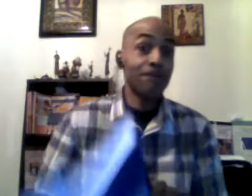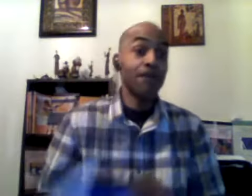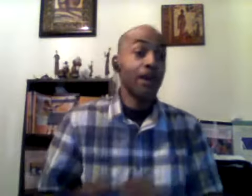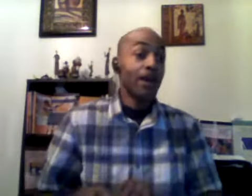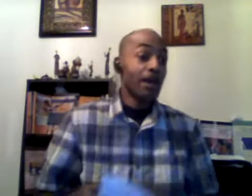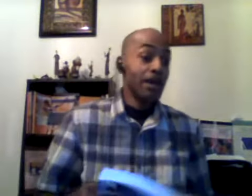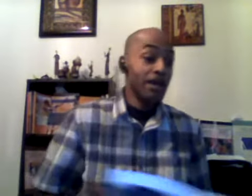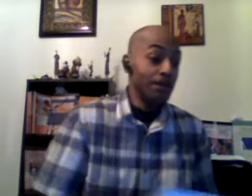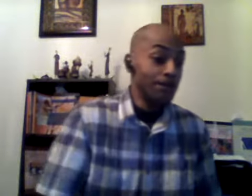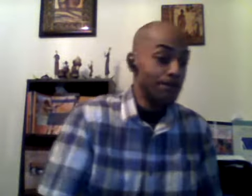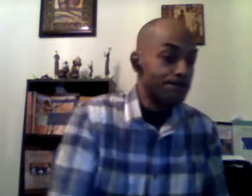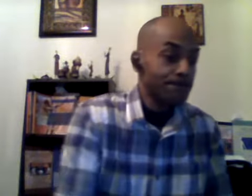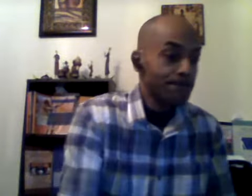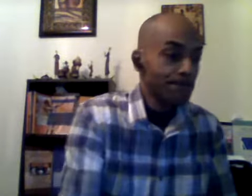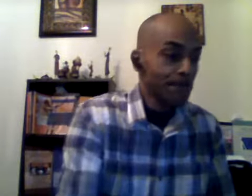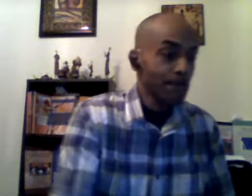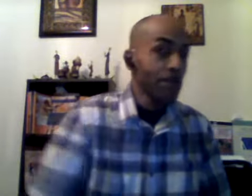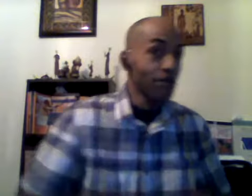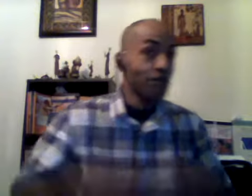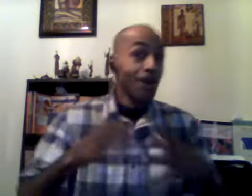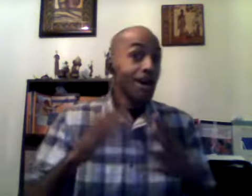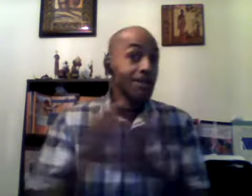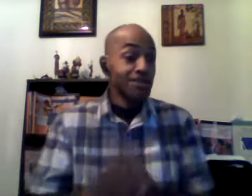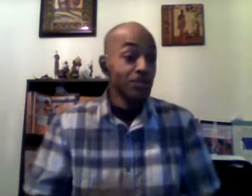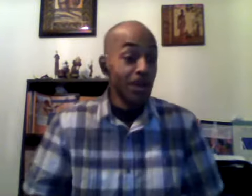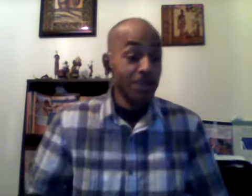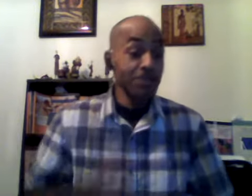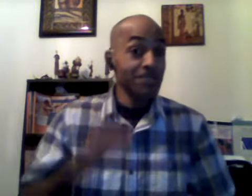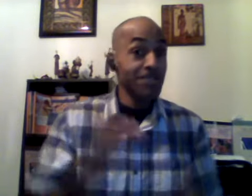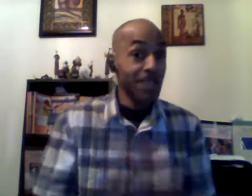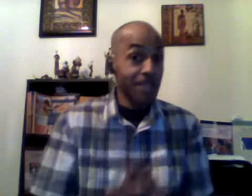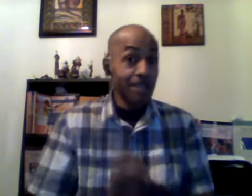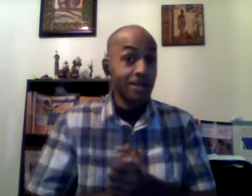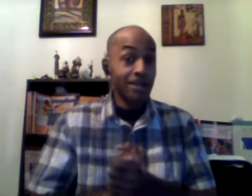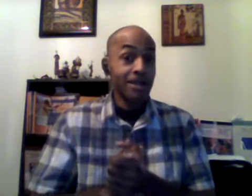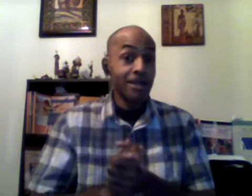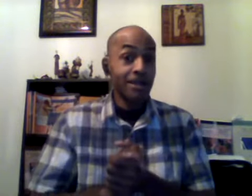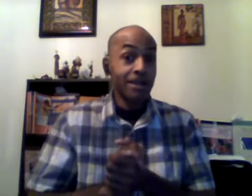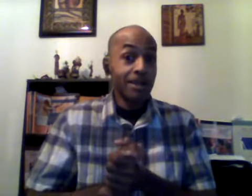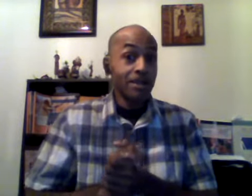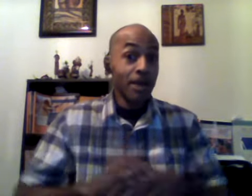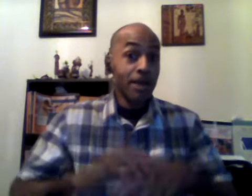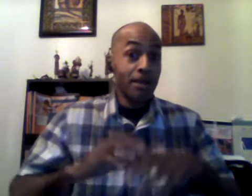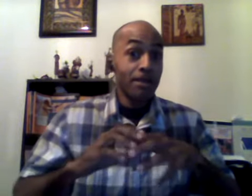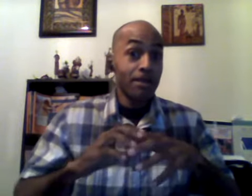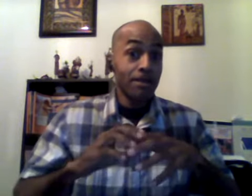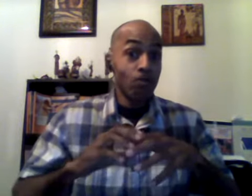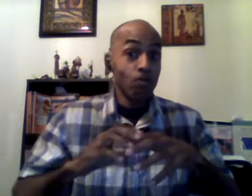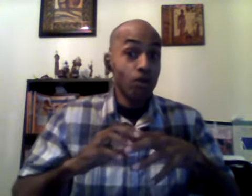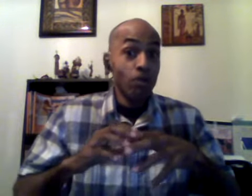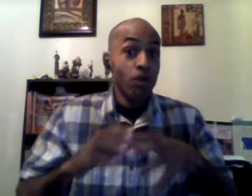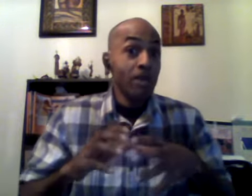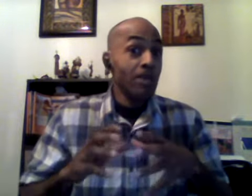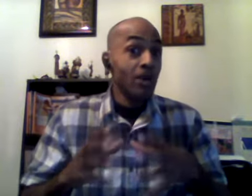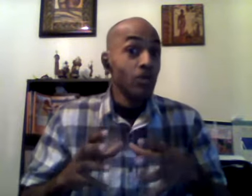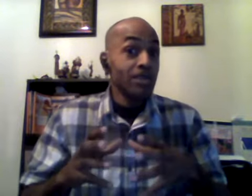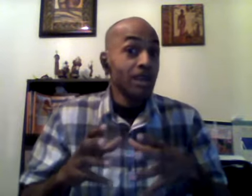and for us to understand that when we go to